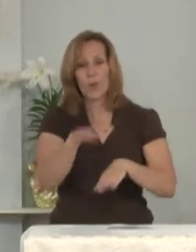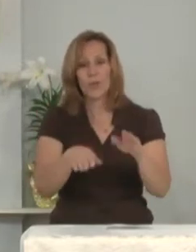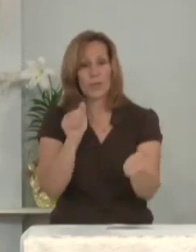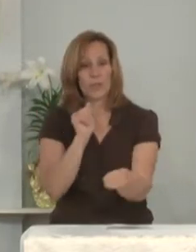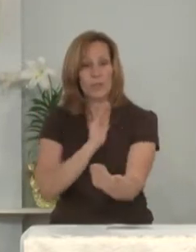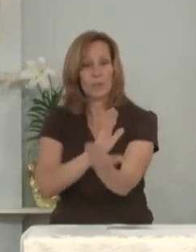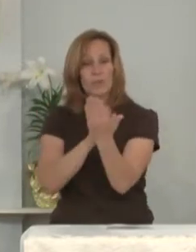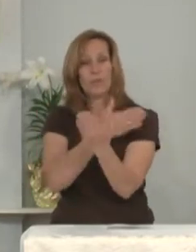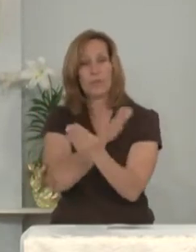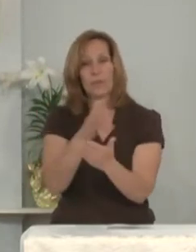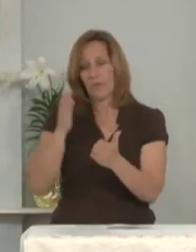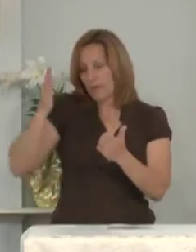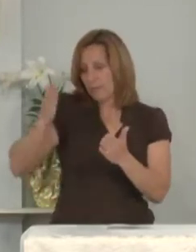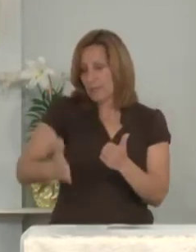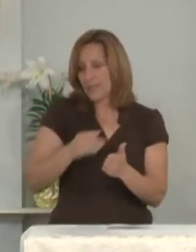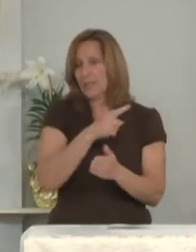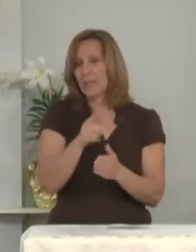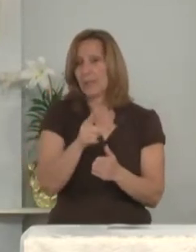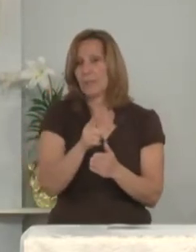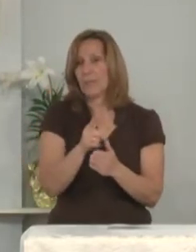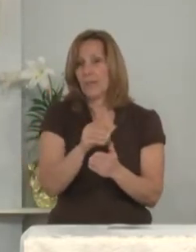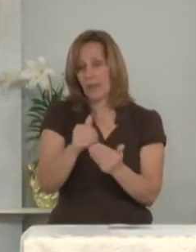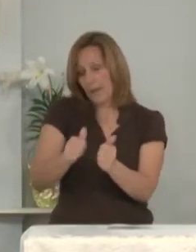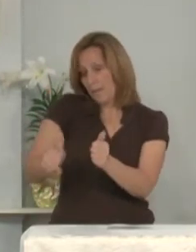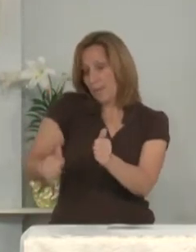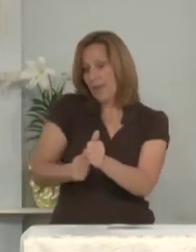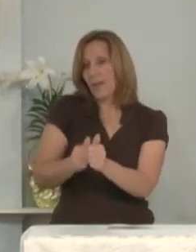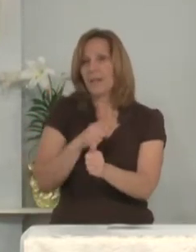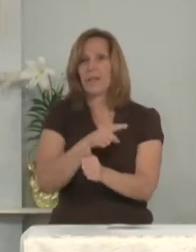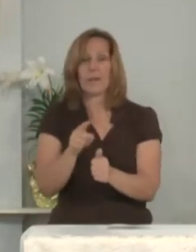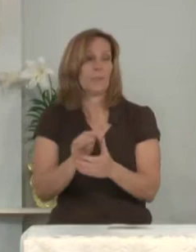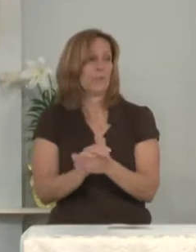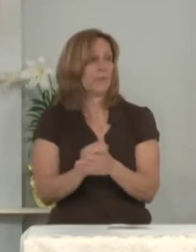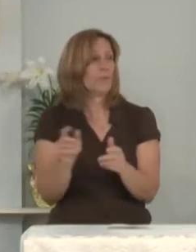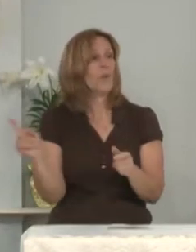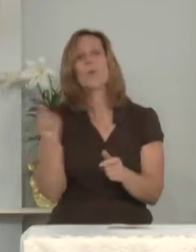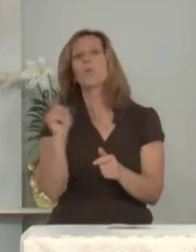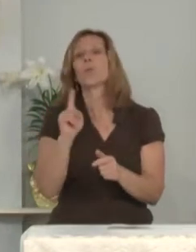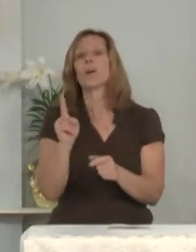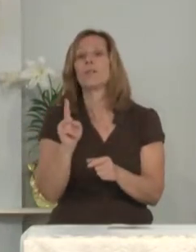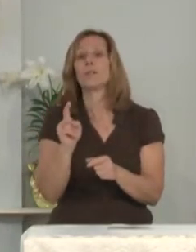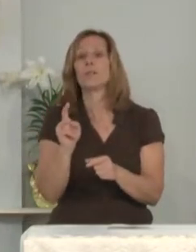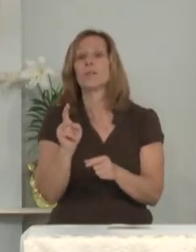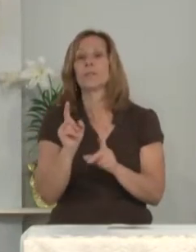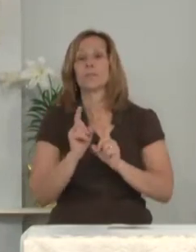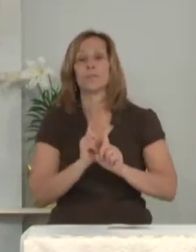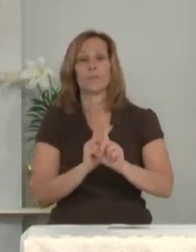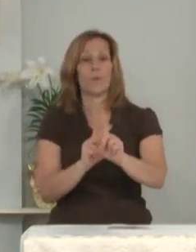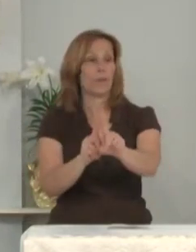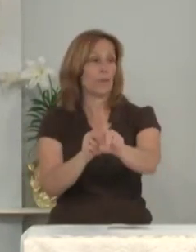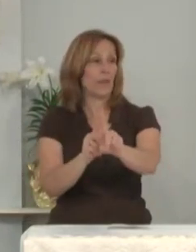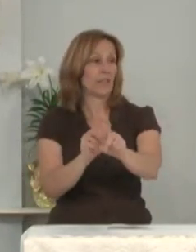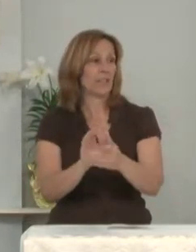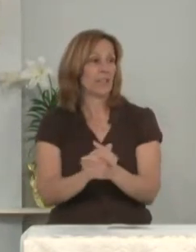them, beside them, and behind them, wherever their paths may lead.